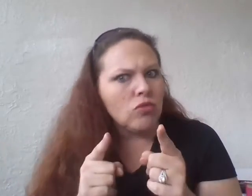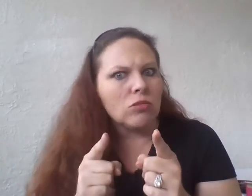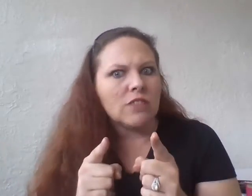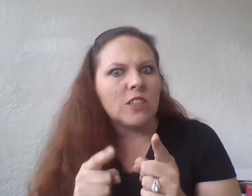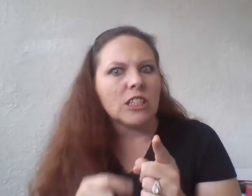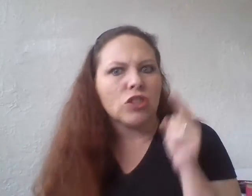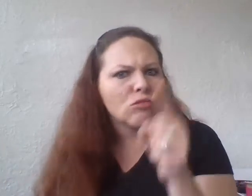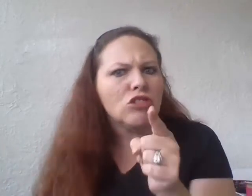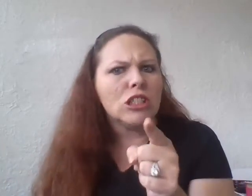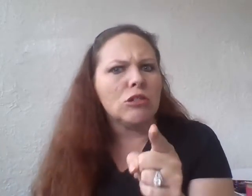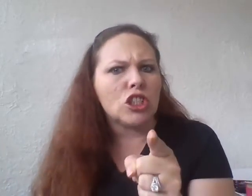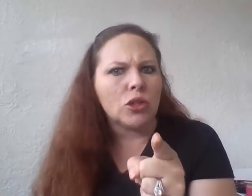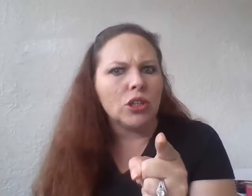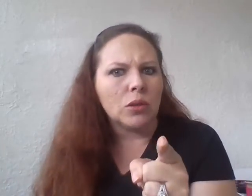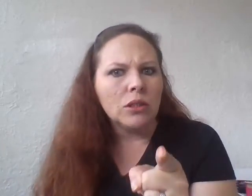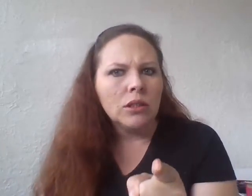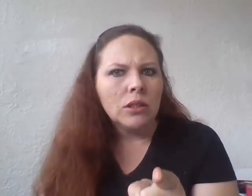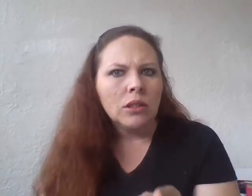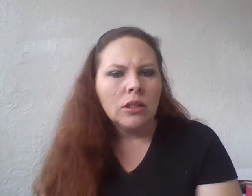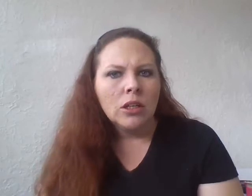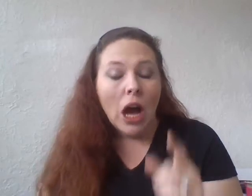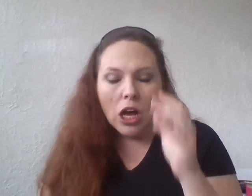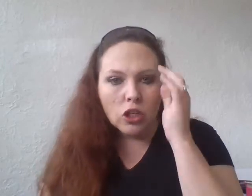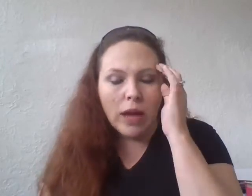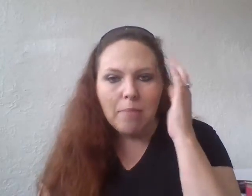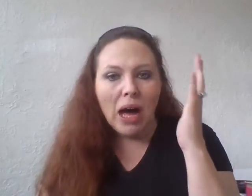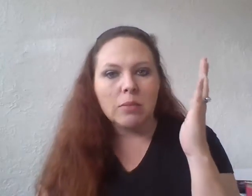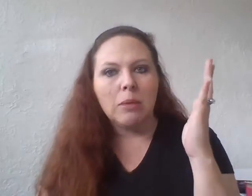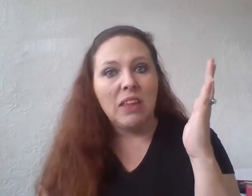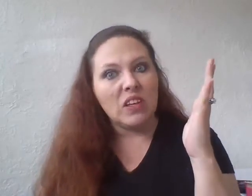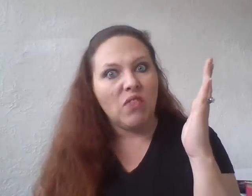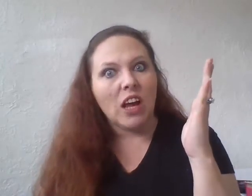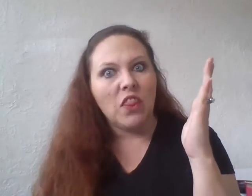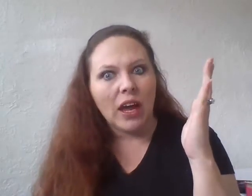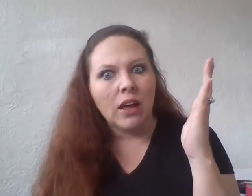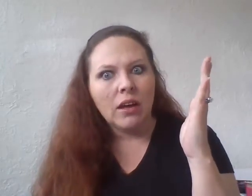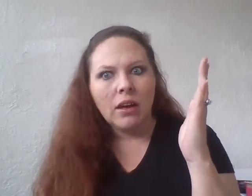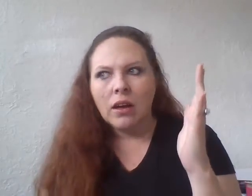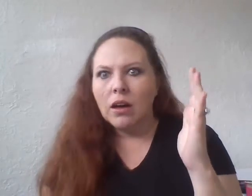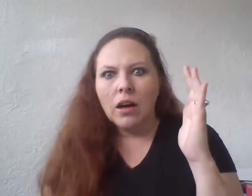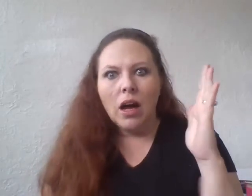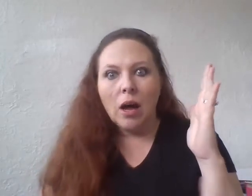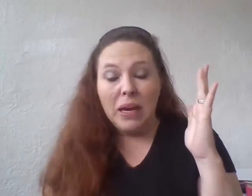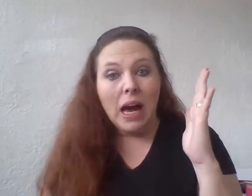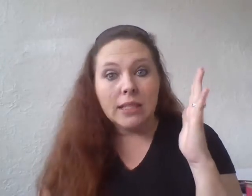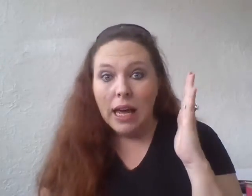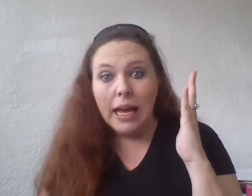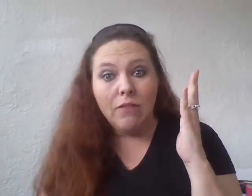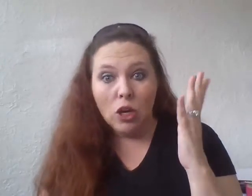know it's fucking true. You know it's true. You can't possibly be this fucking thick. Because if you